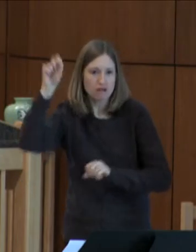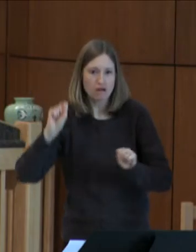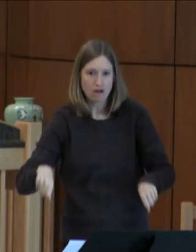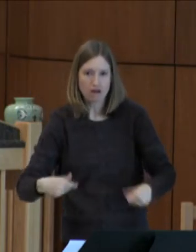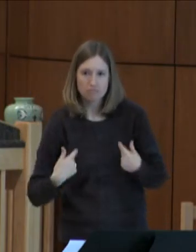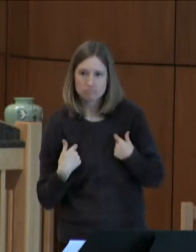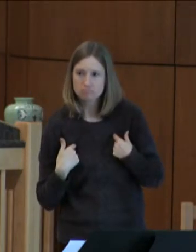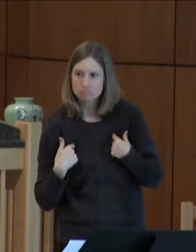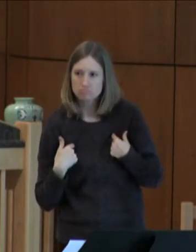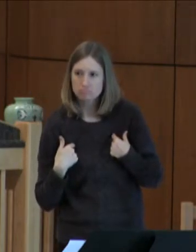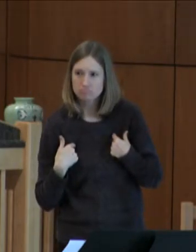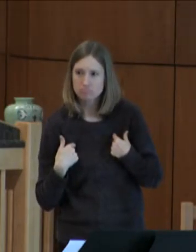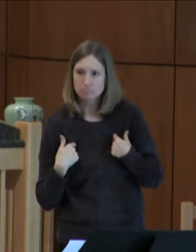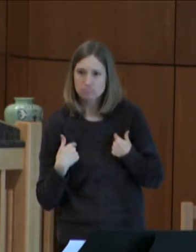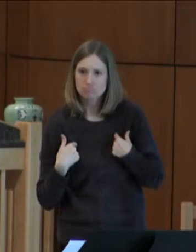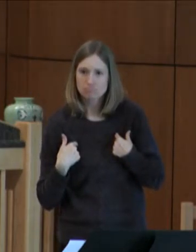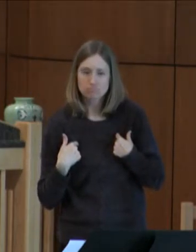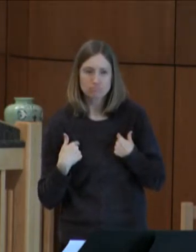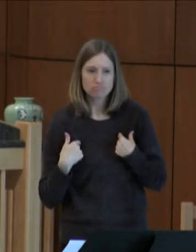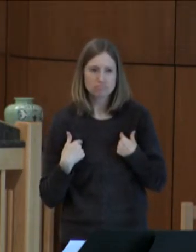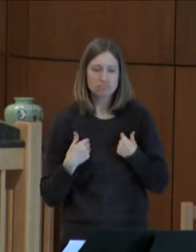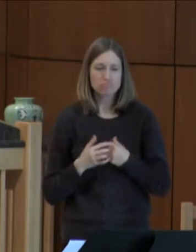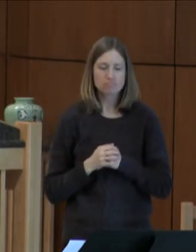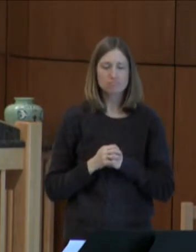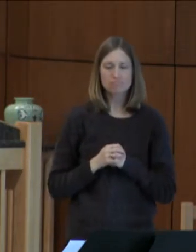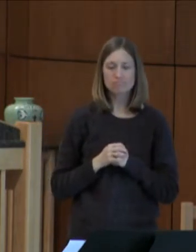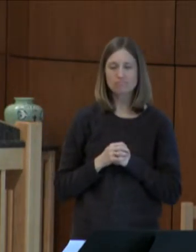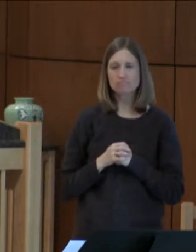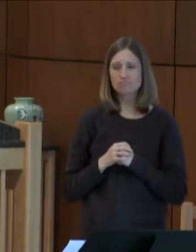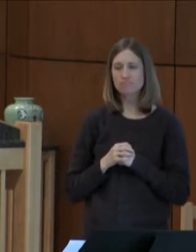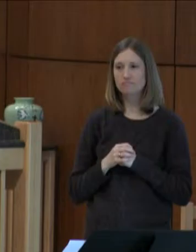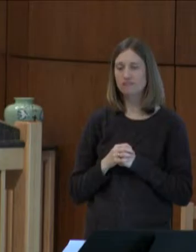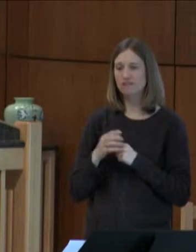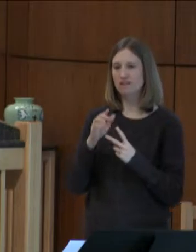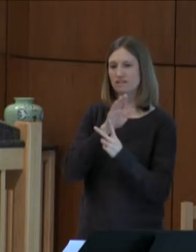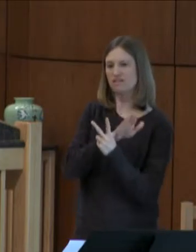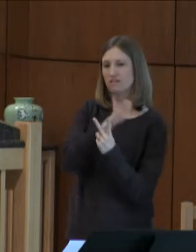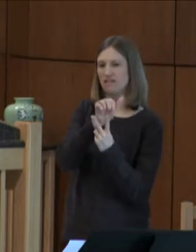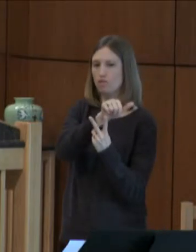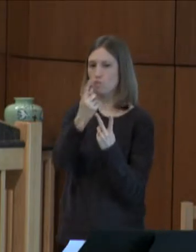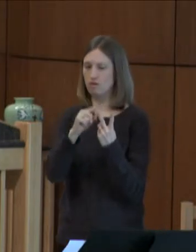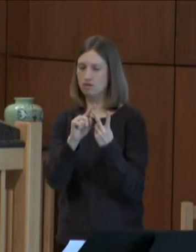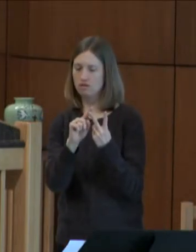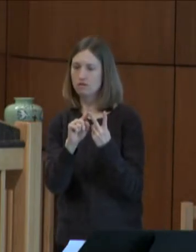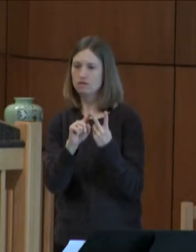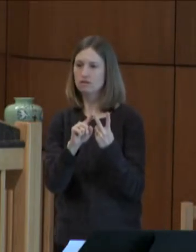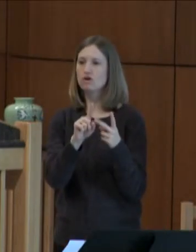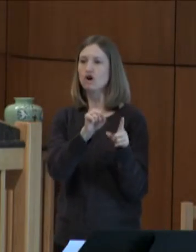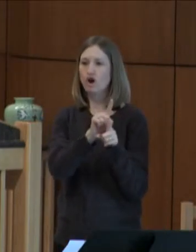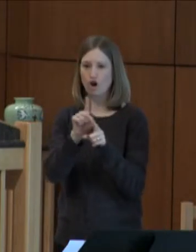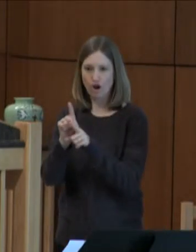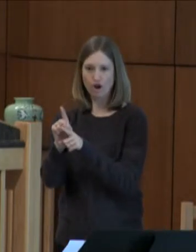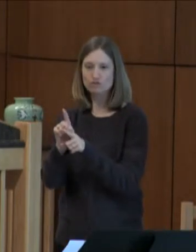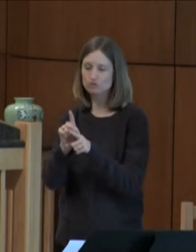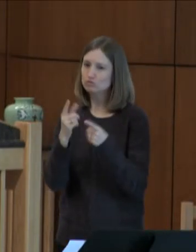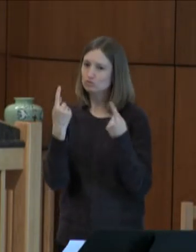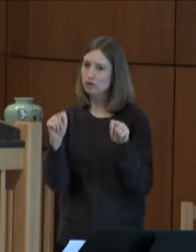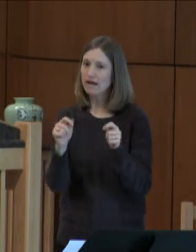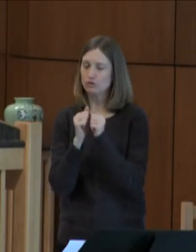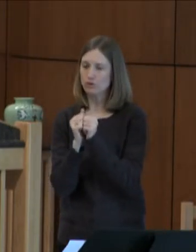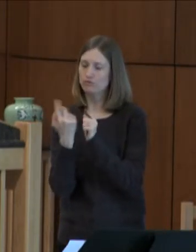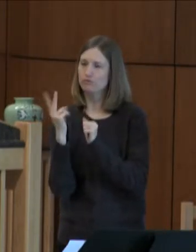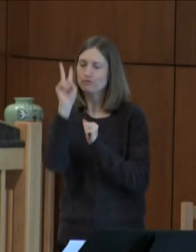Mount Everest. And another disabled veteran, who is also making that attempt,